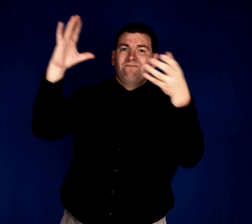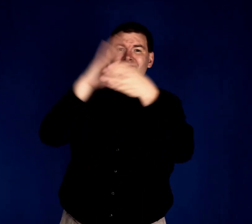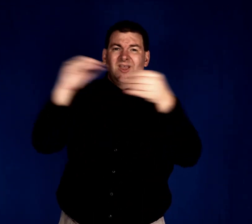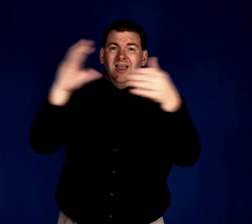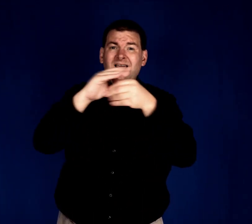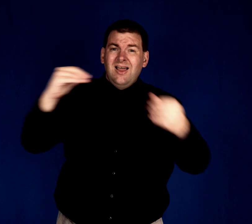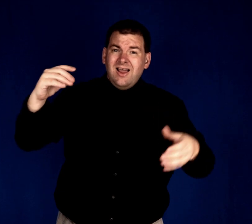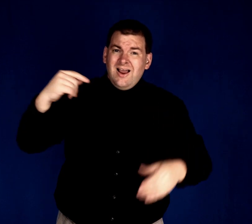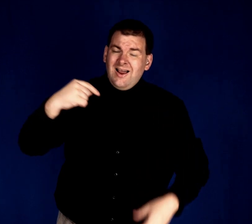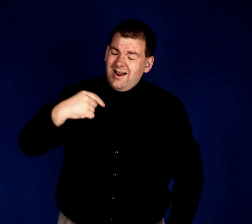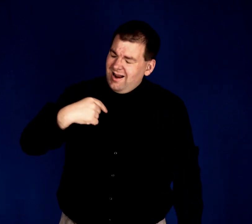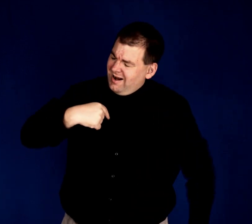say